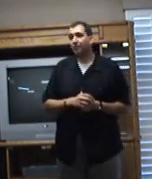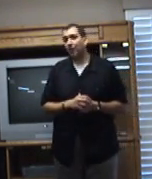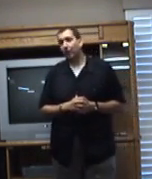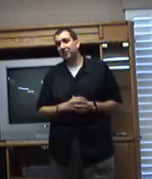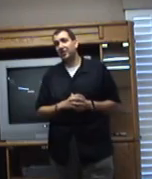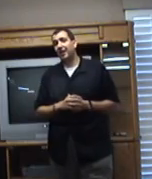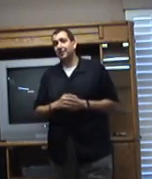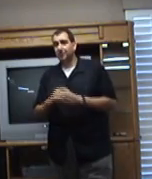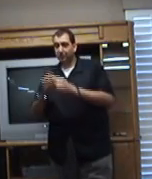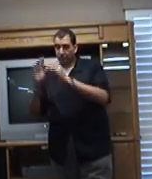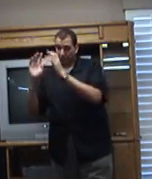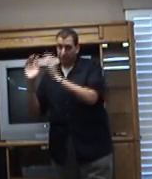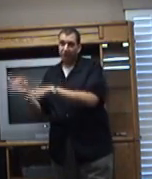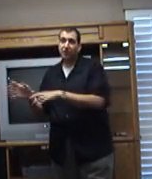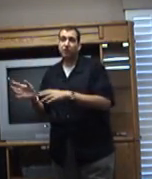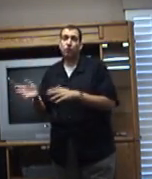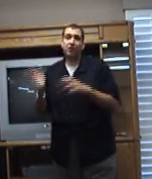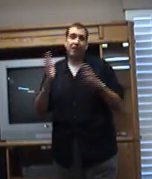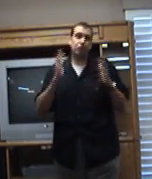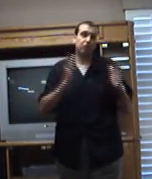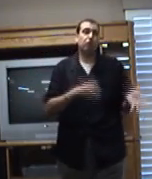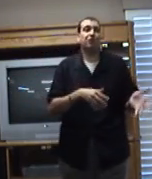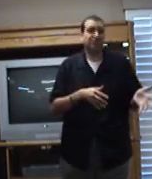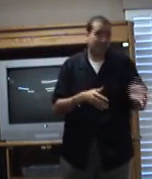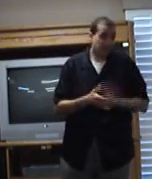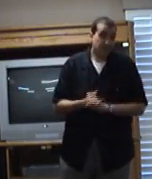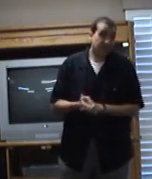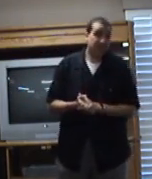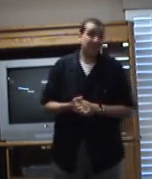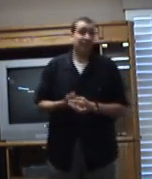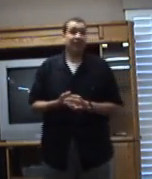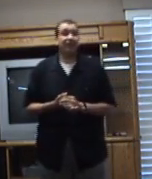My waist size is from a 54 down to a 46. All right.